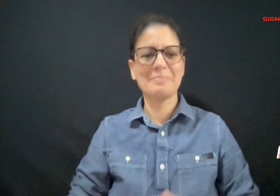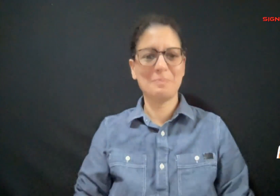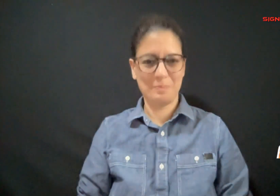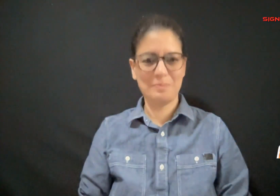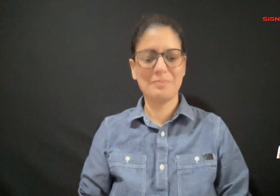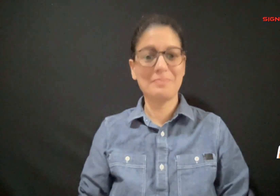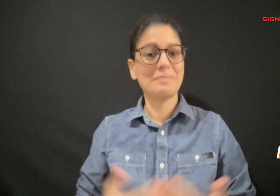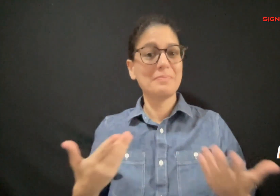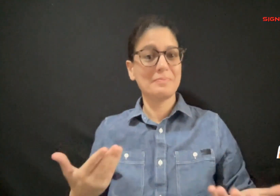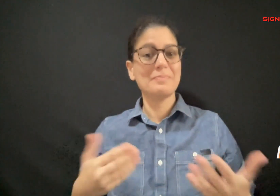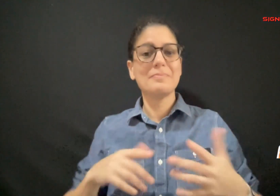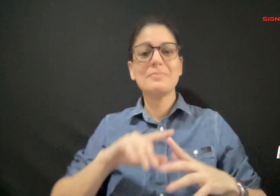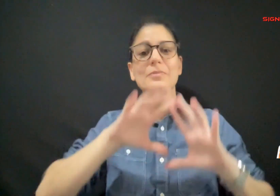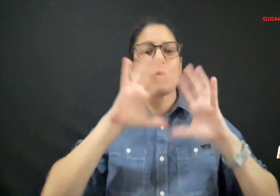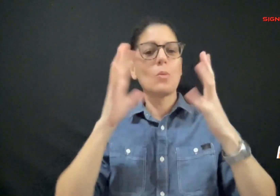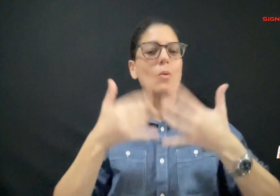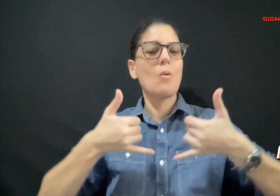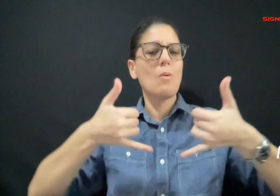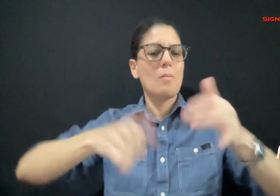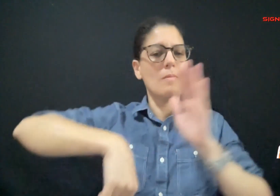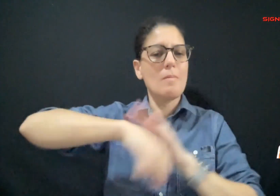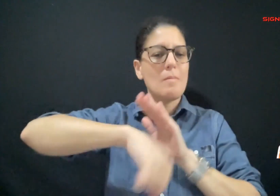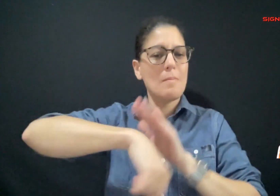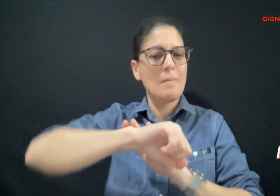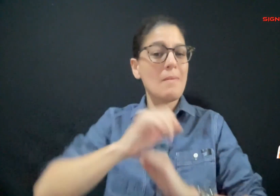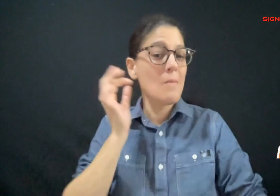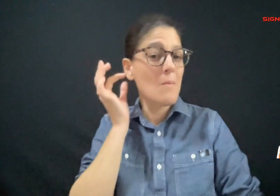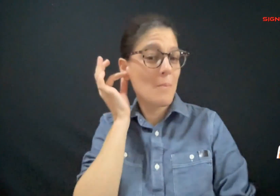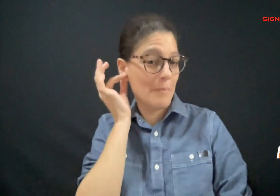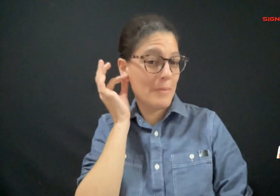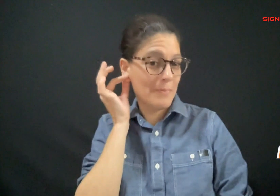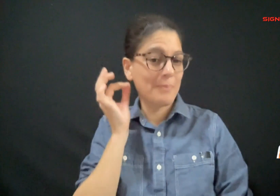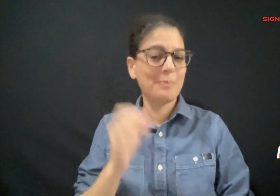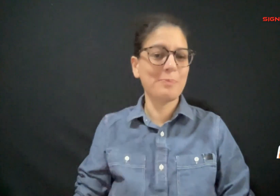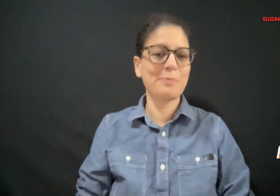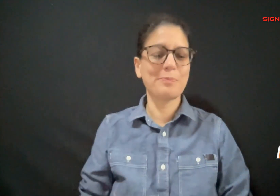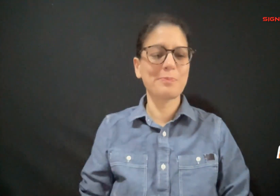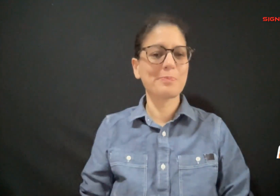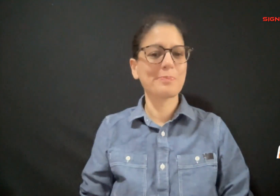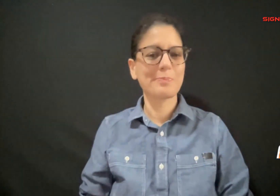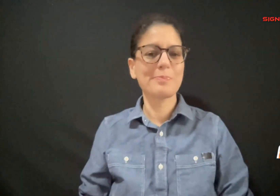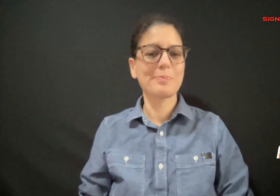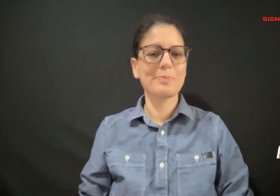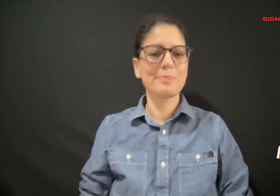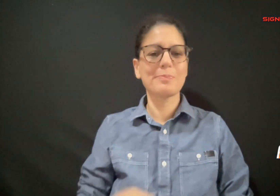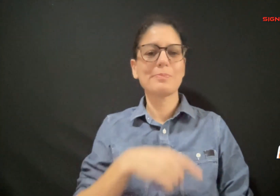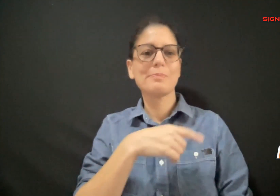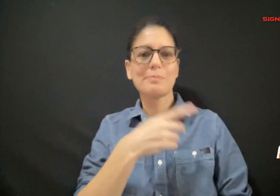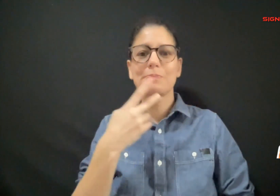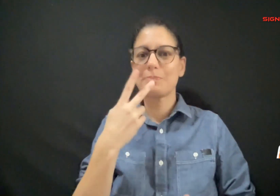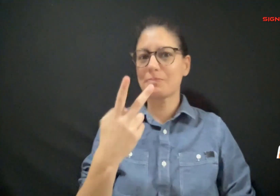comment about this update we may add it at the bottom of the screen at the Women's World Football Cup